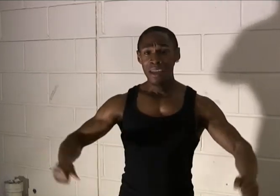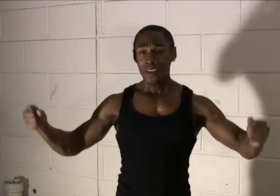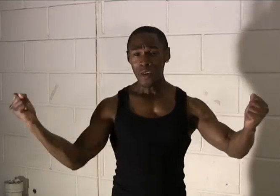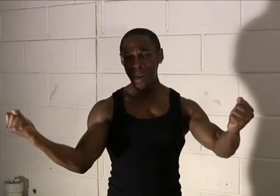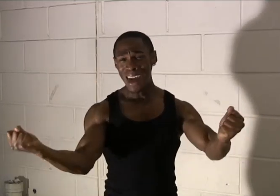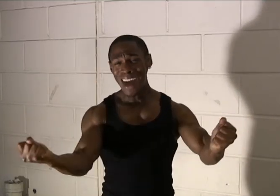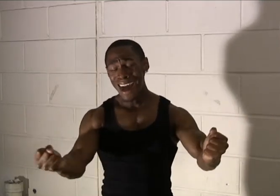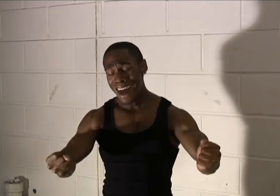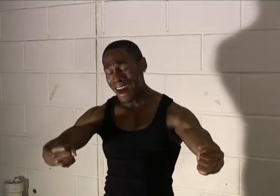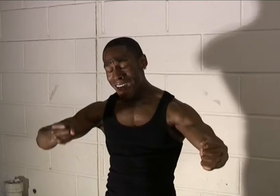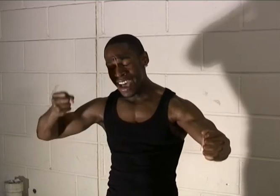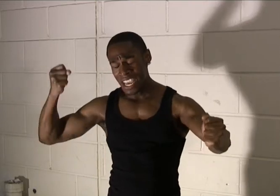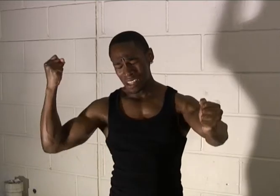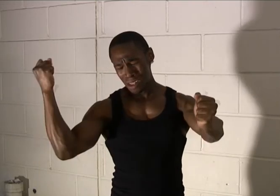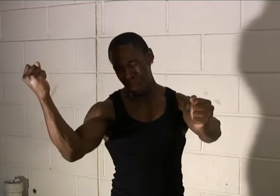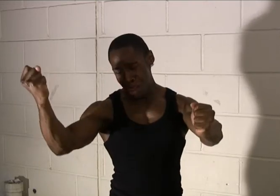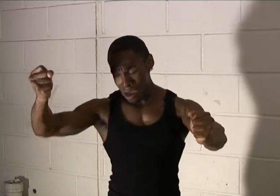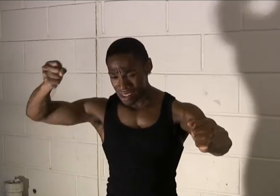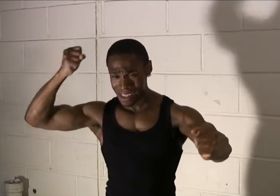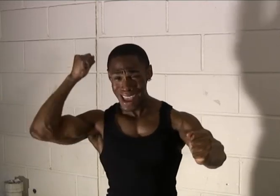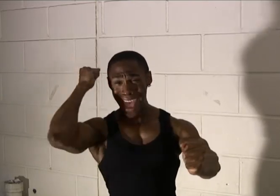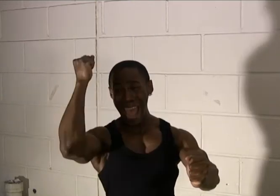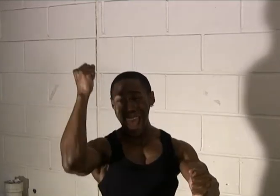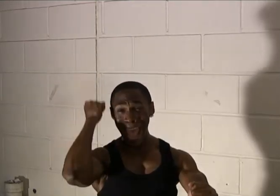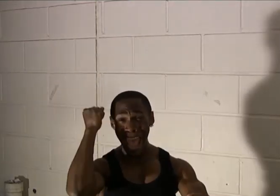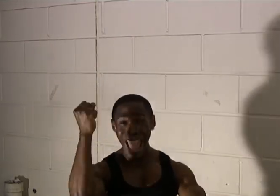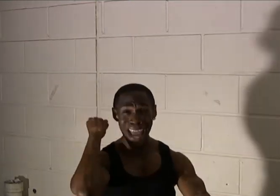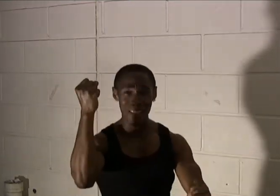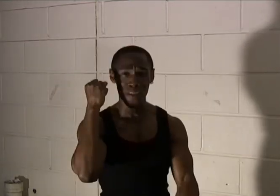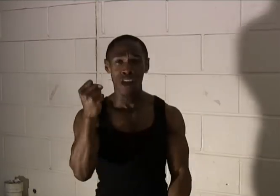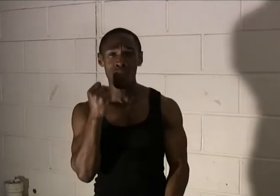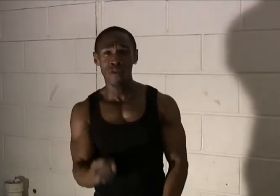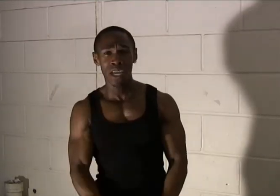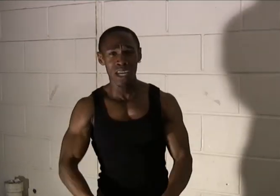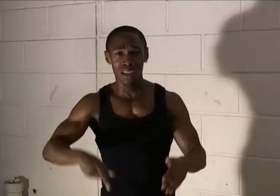Christ the Savior is